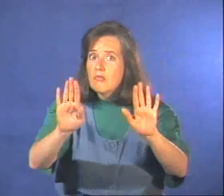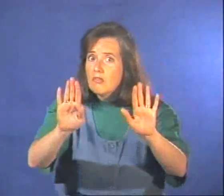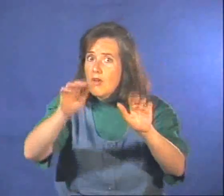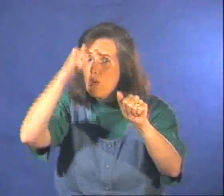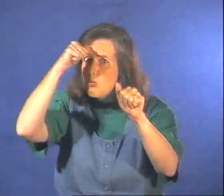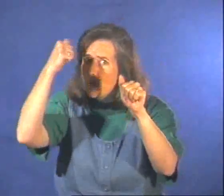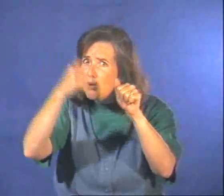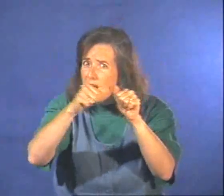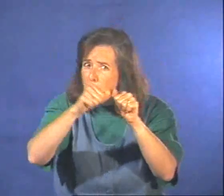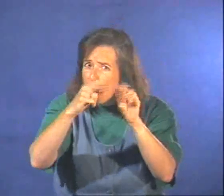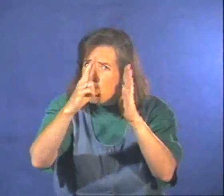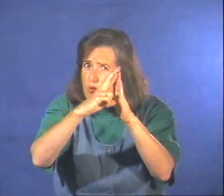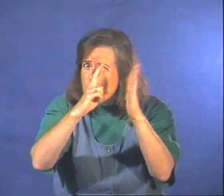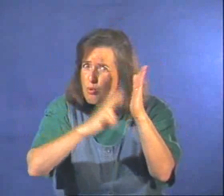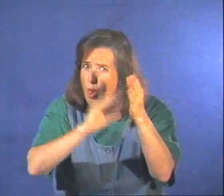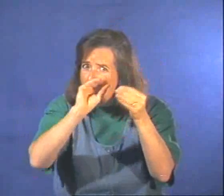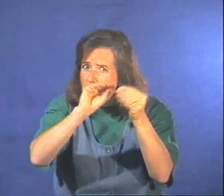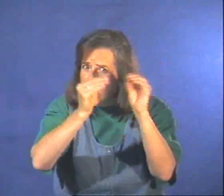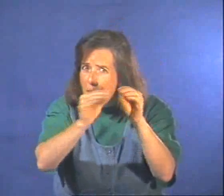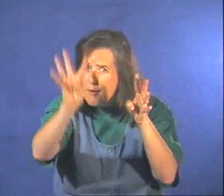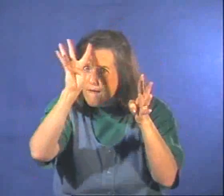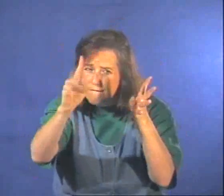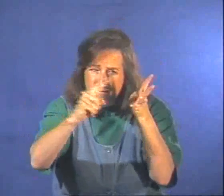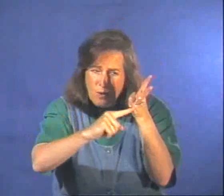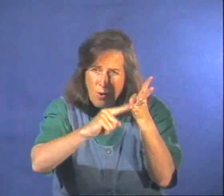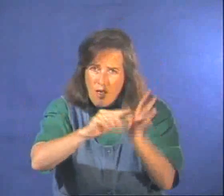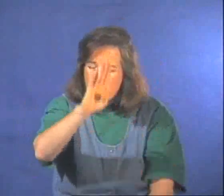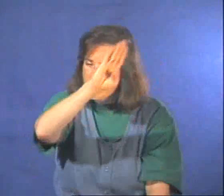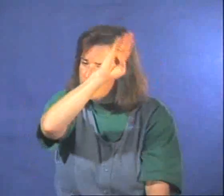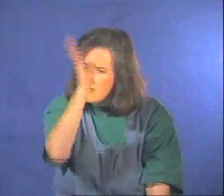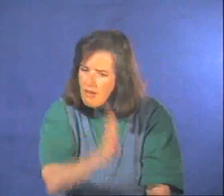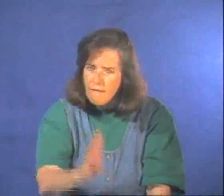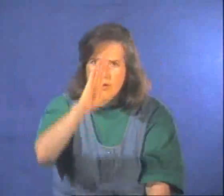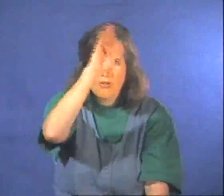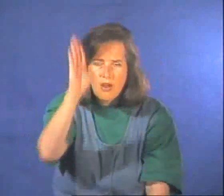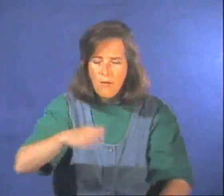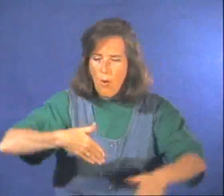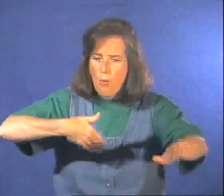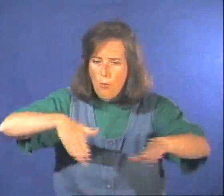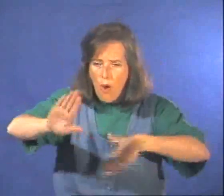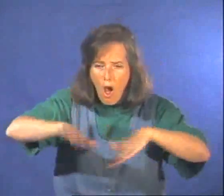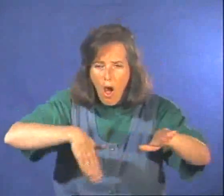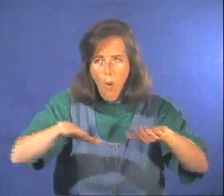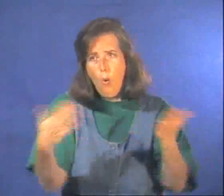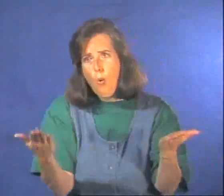But remember rule four, never walk or play in a lonely place.